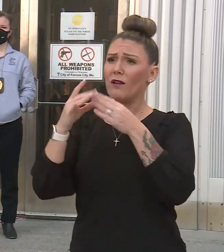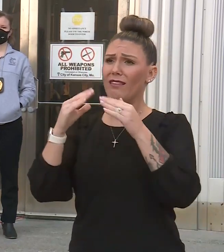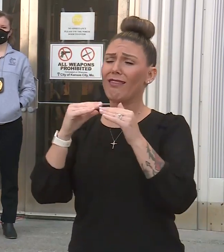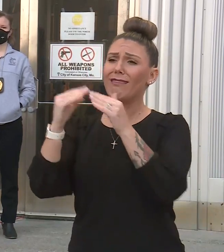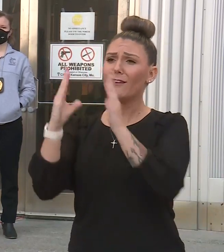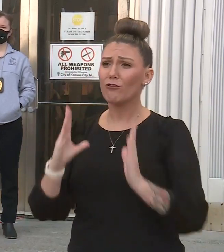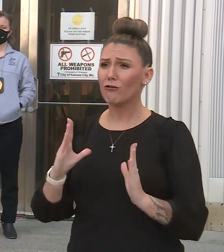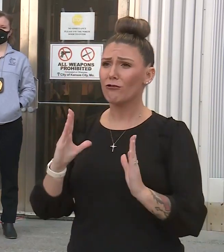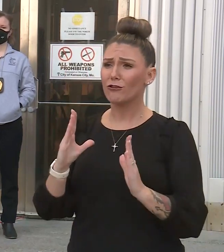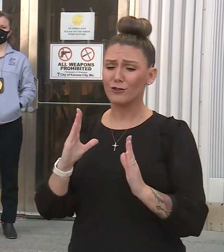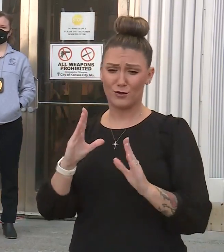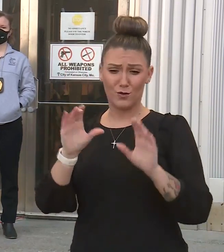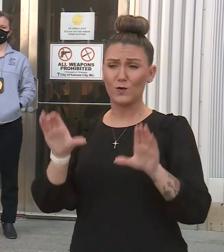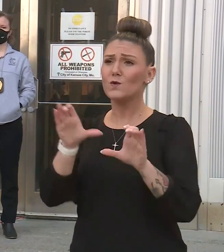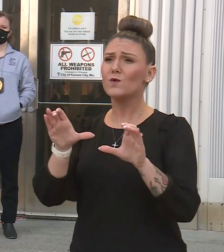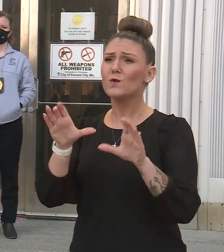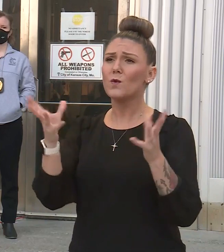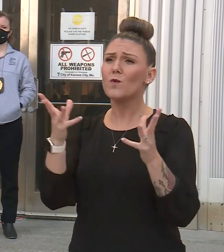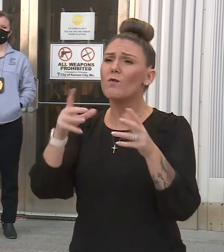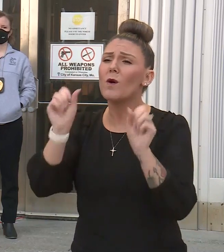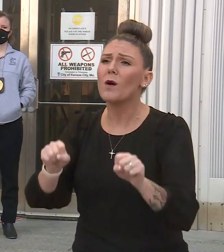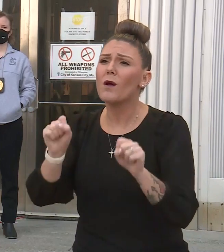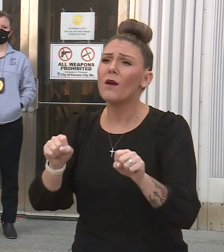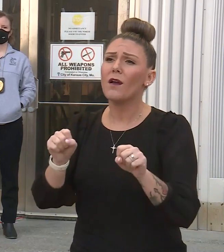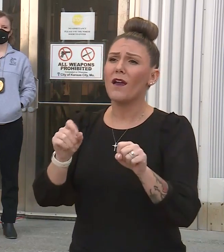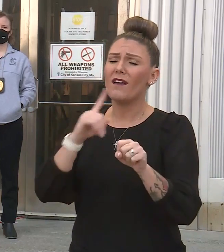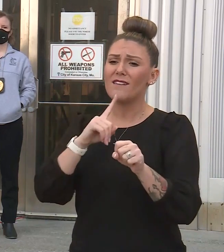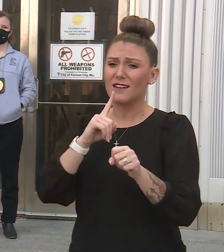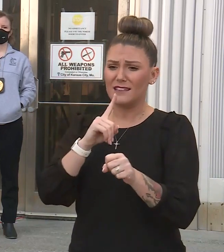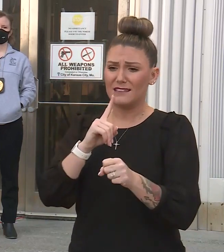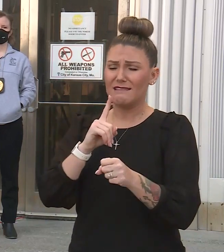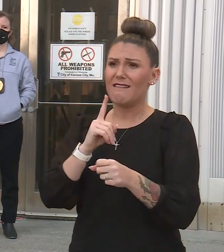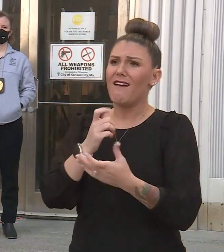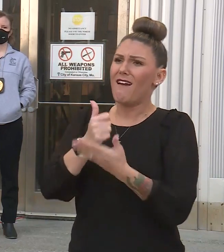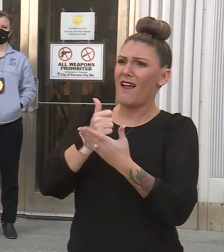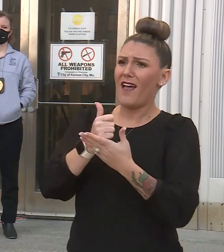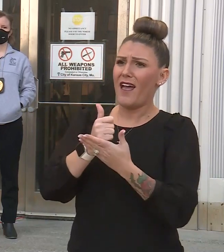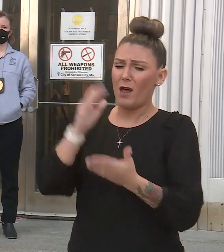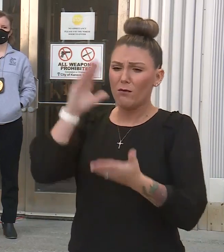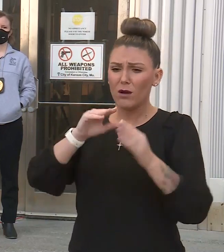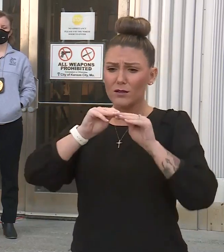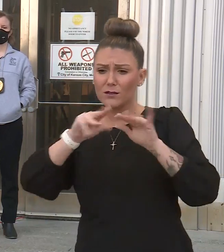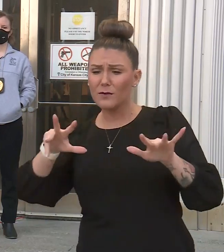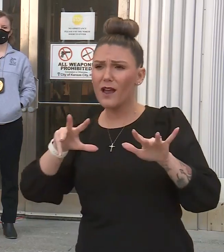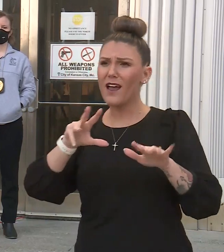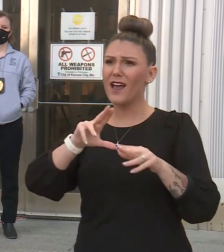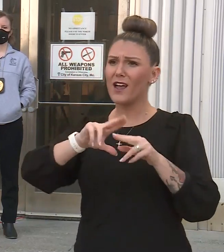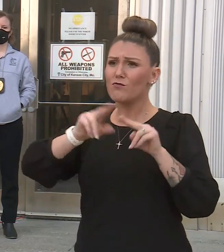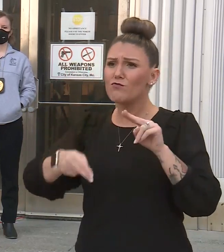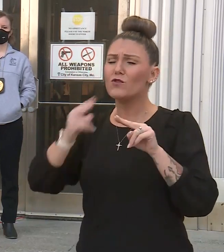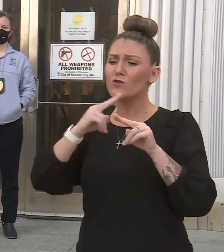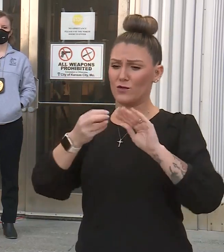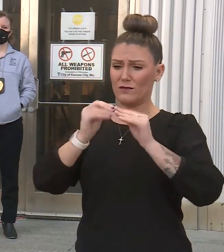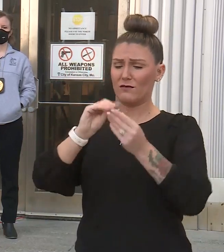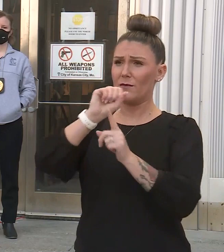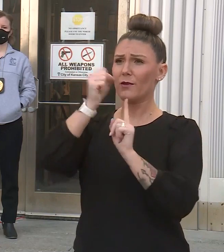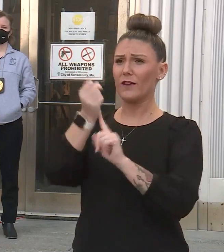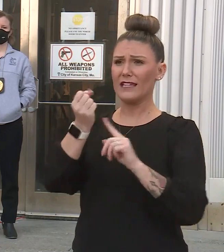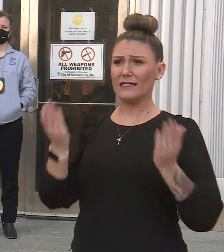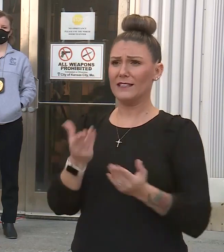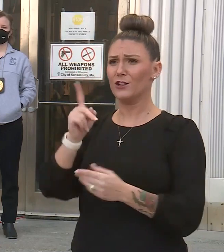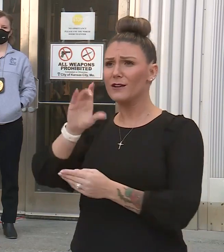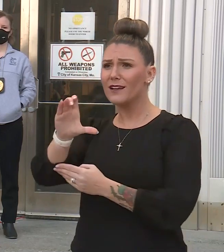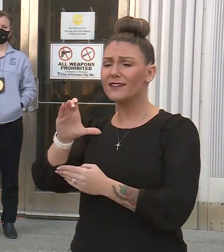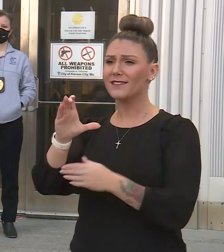what we can to help get the spread, to help fight the spread, and reduce the number of cases in Kansas City.